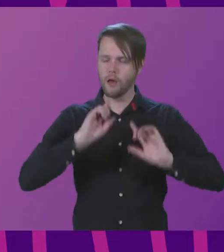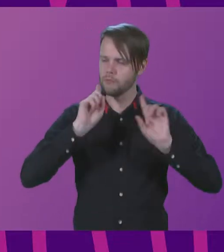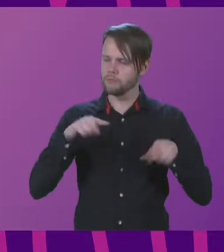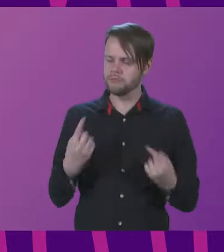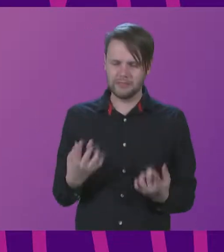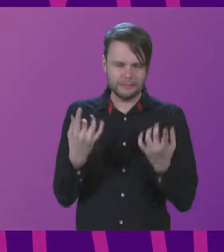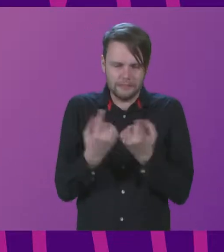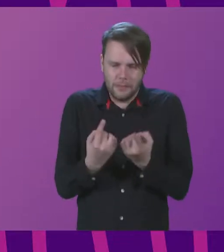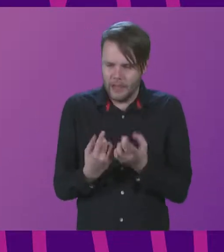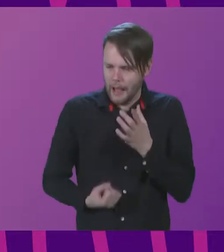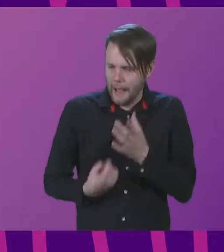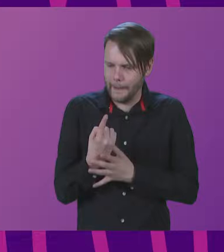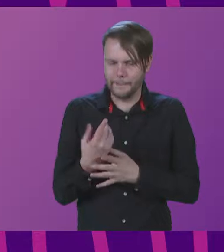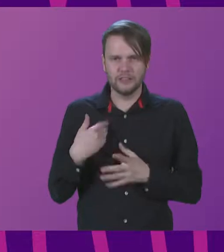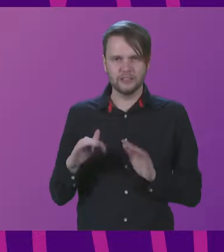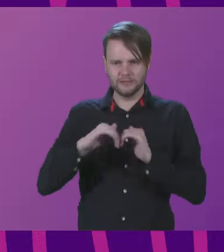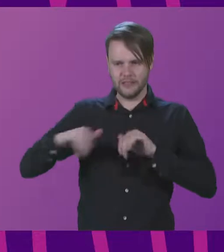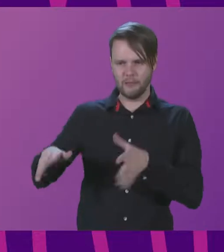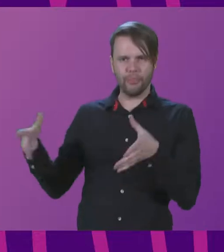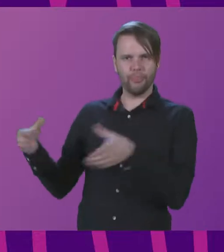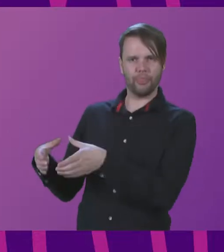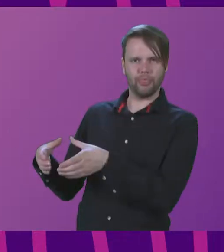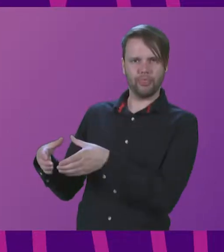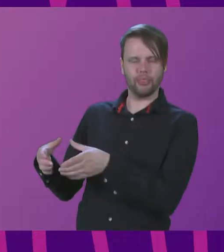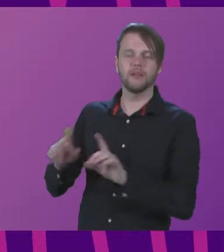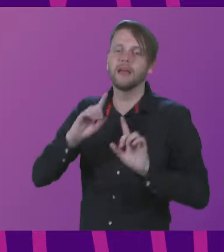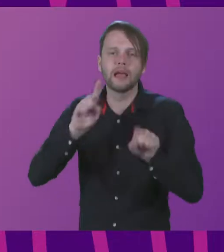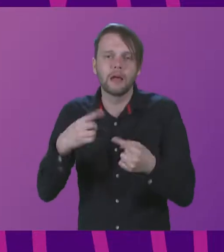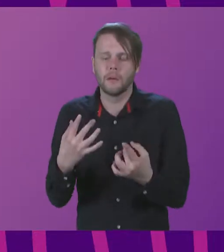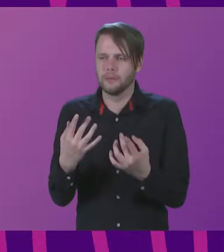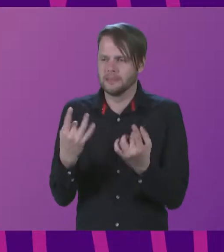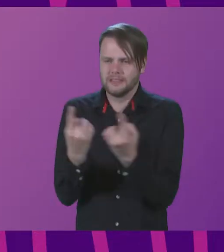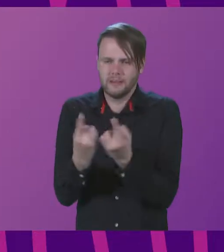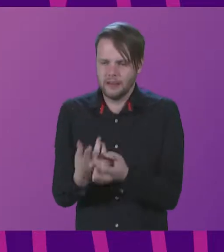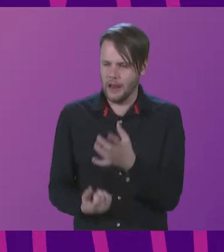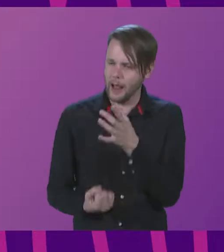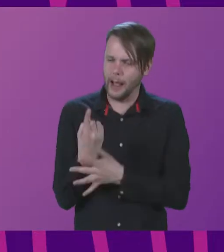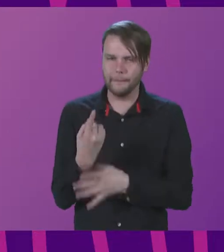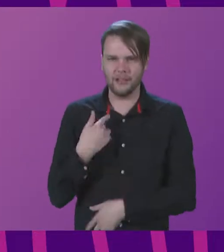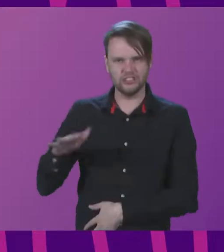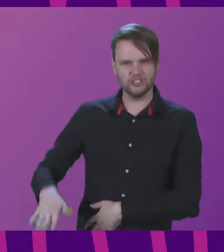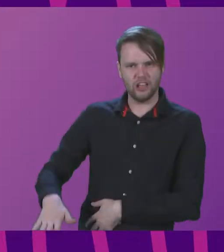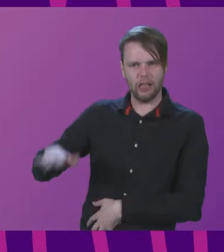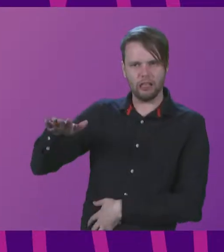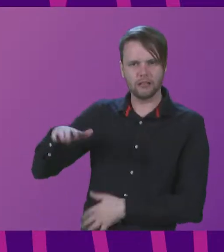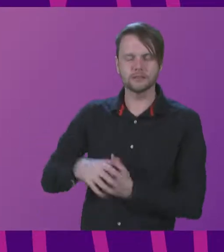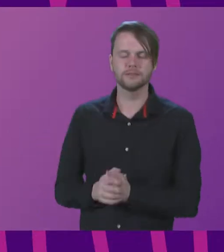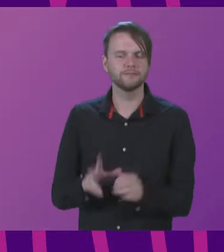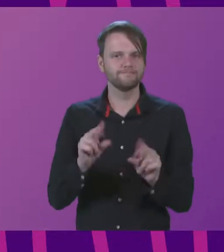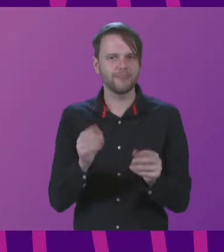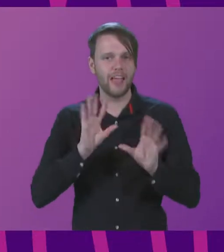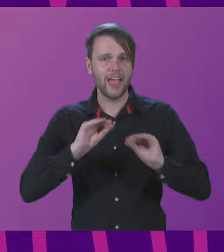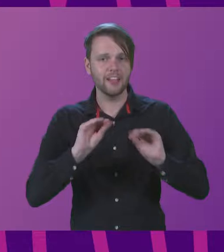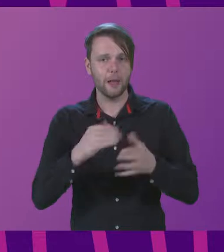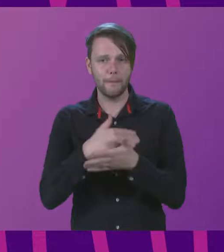something that happens in a silo. Education cannot be something that happens to us as a child. Education is